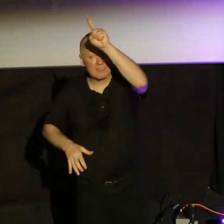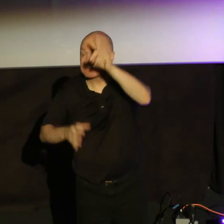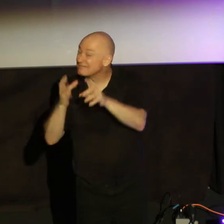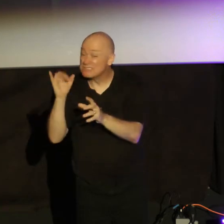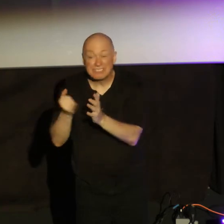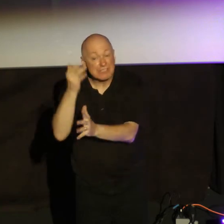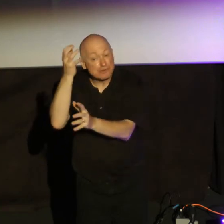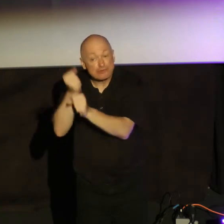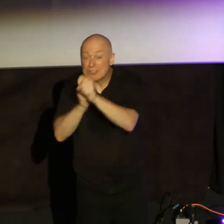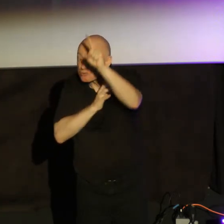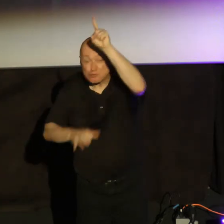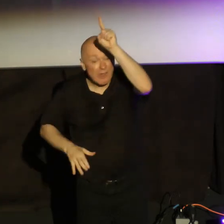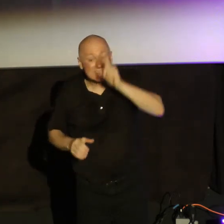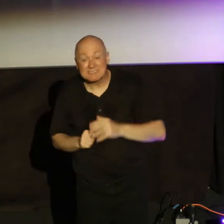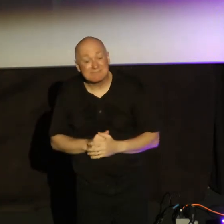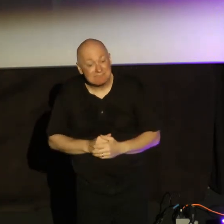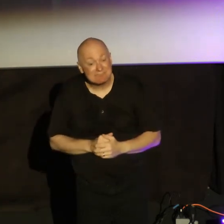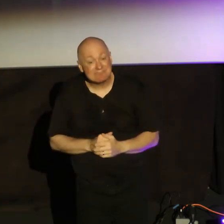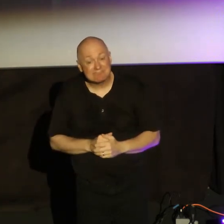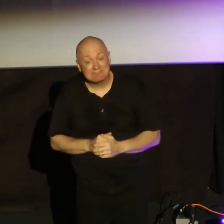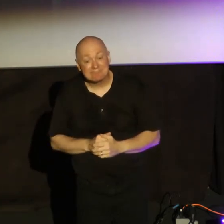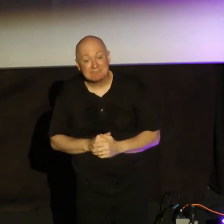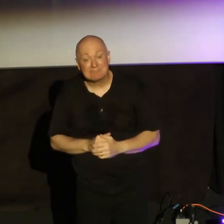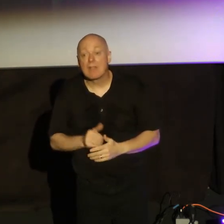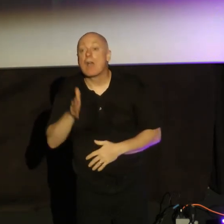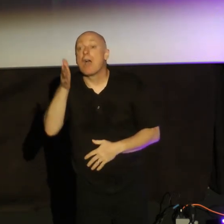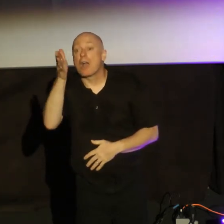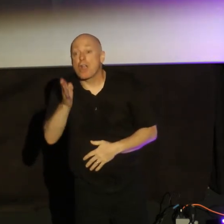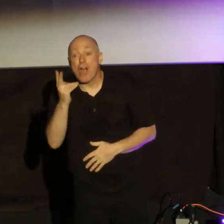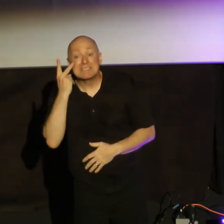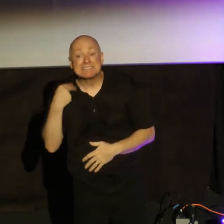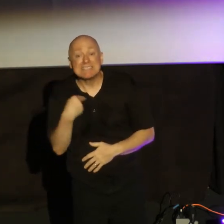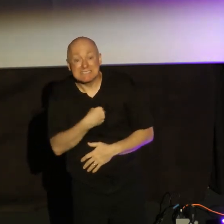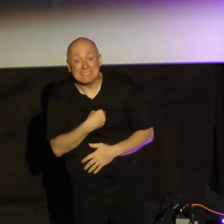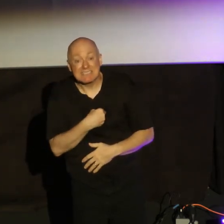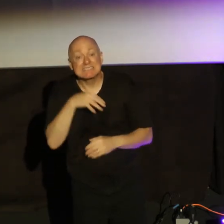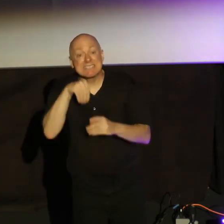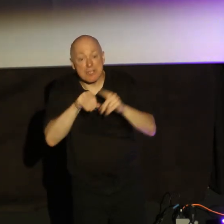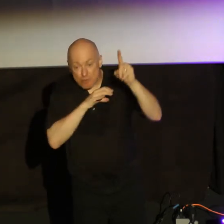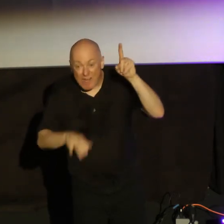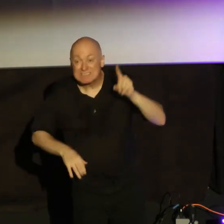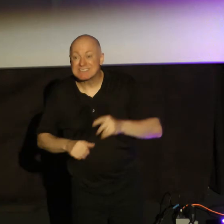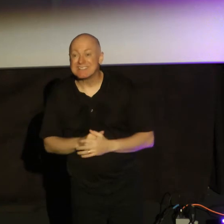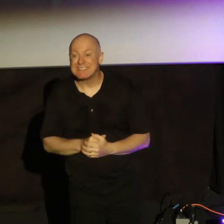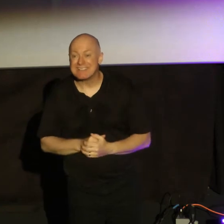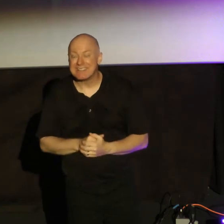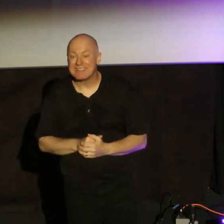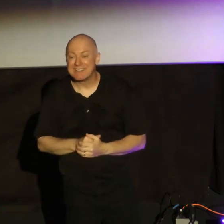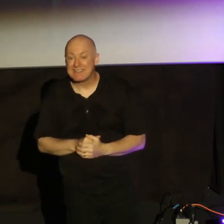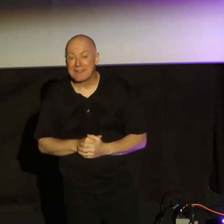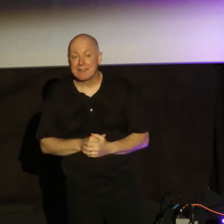Christ. And God sees us then in Christ. Brand new.